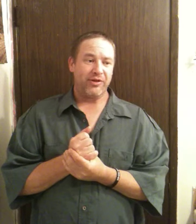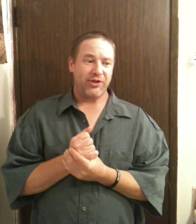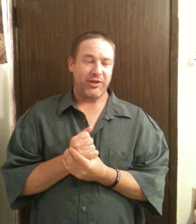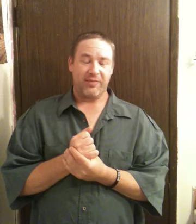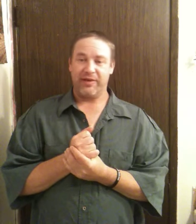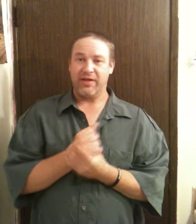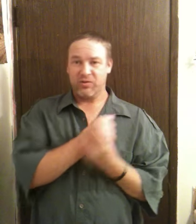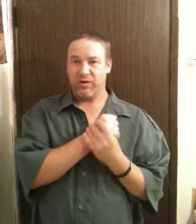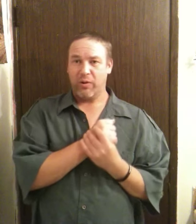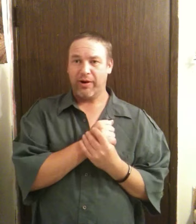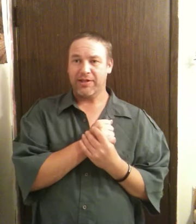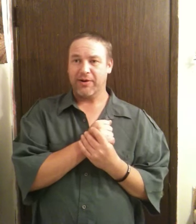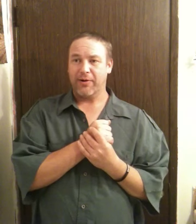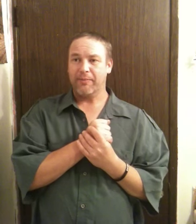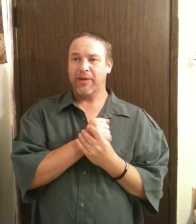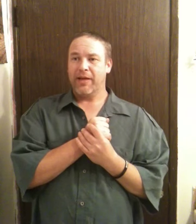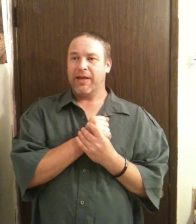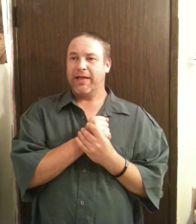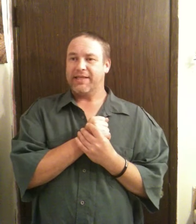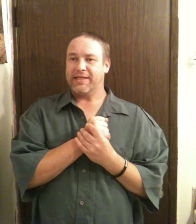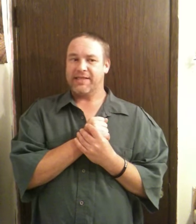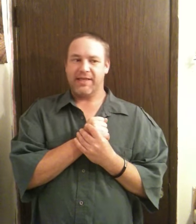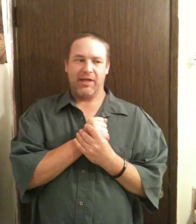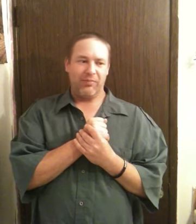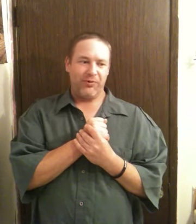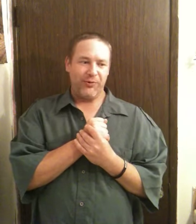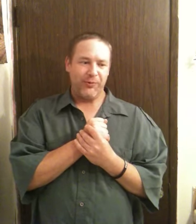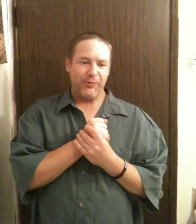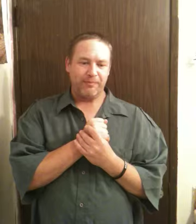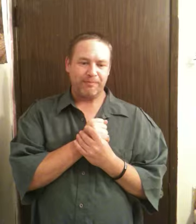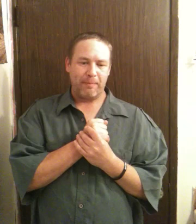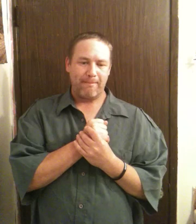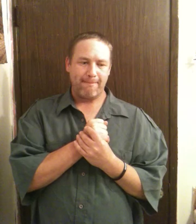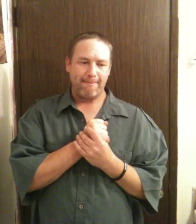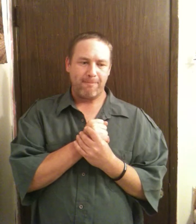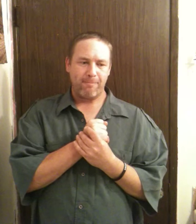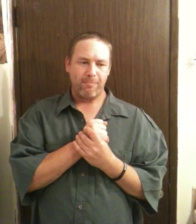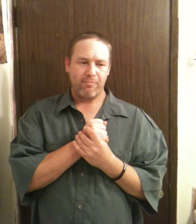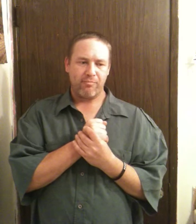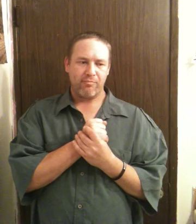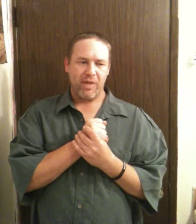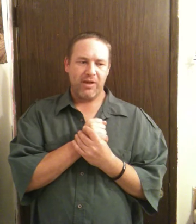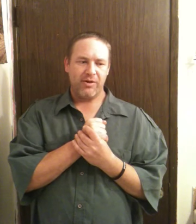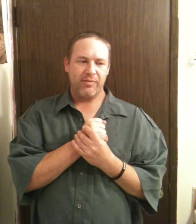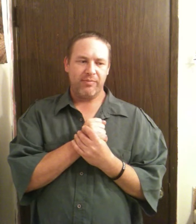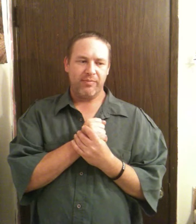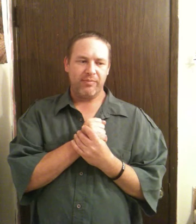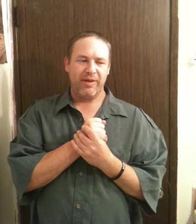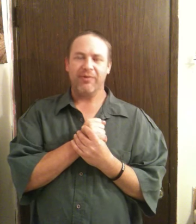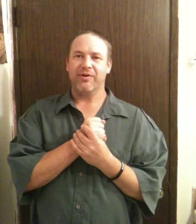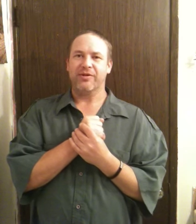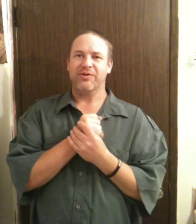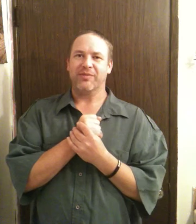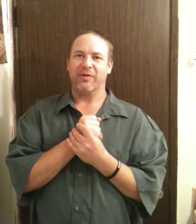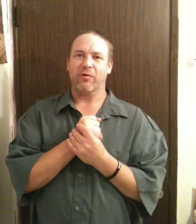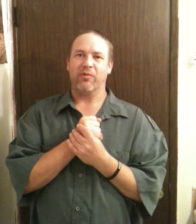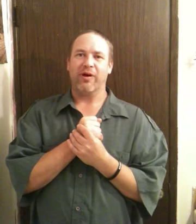to show you something that doesn't require guitar. It's to help you be able to do something worthwhile